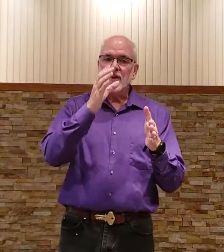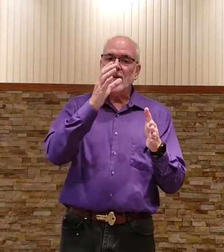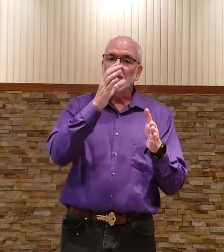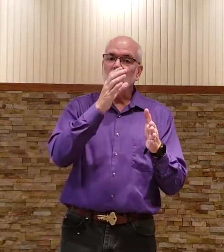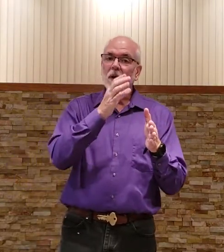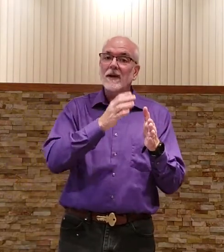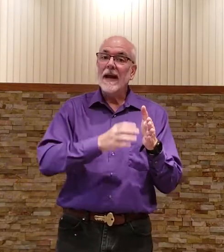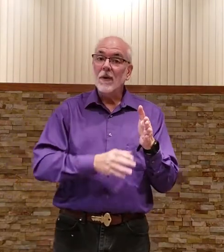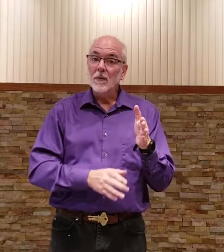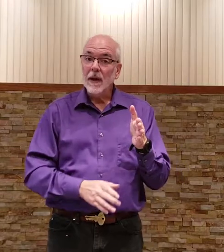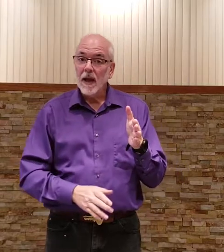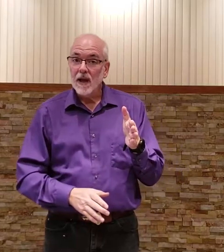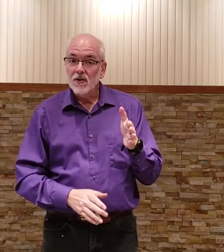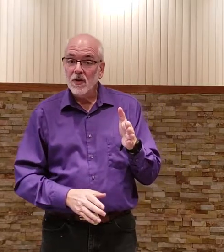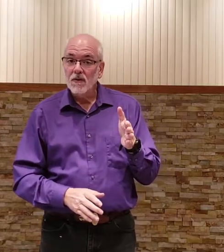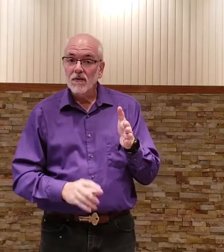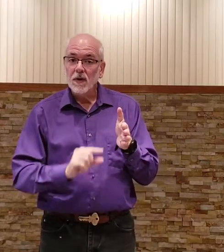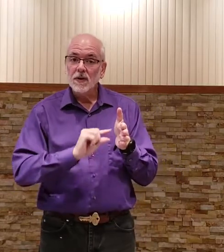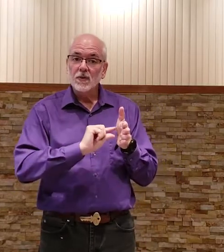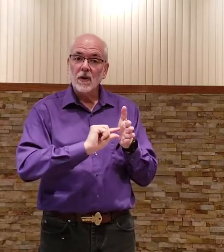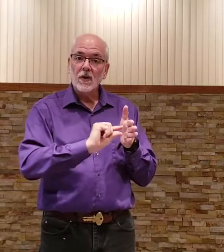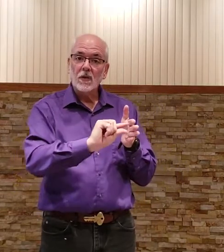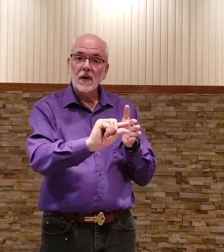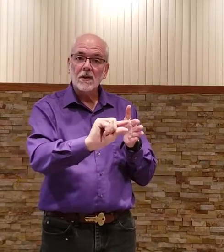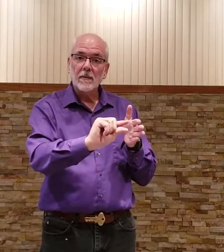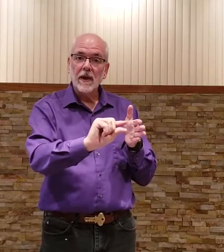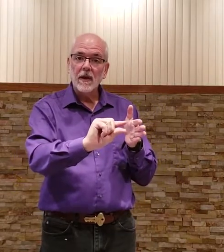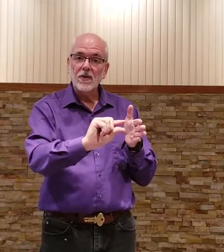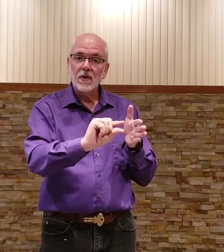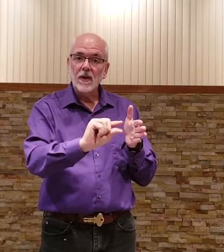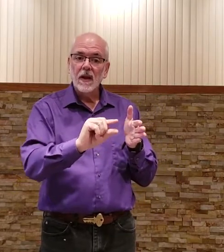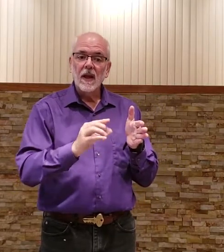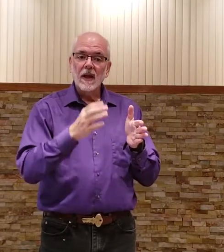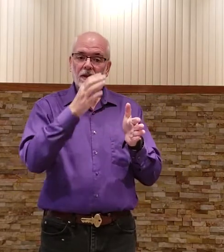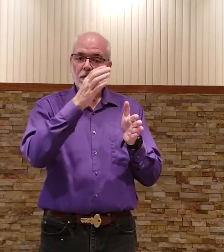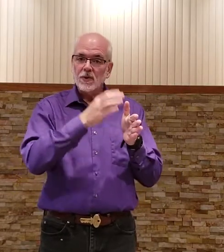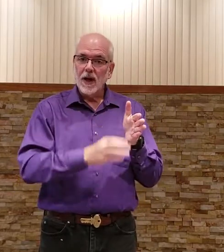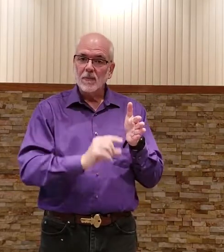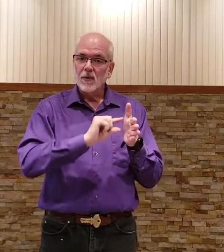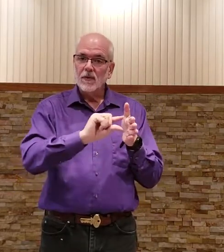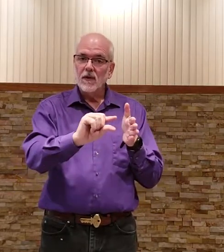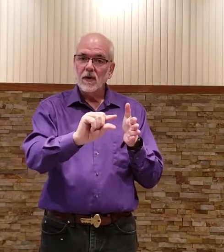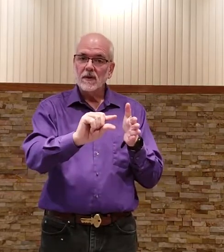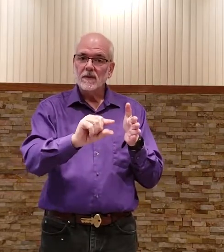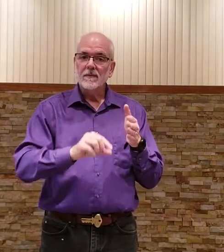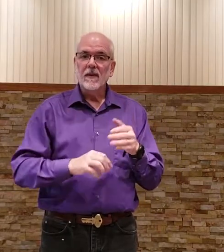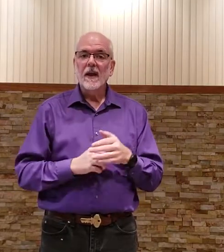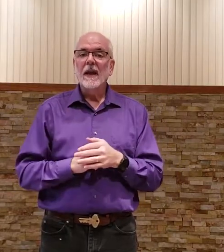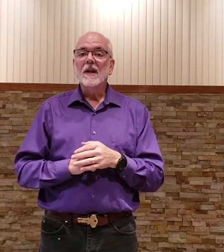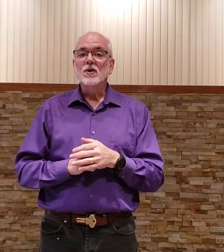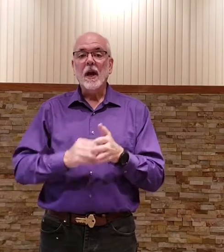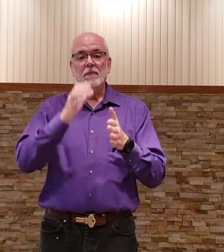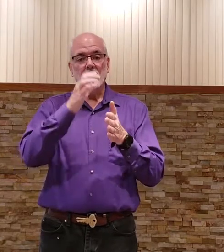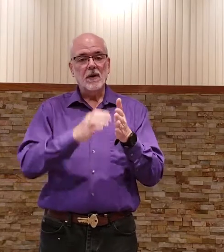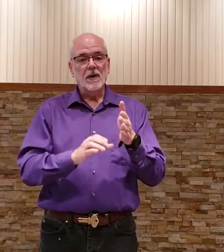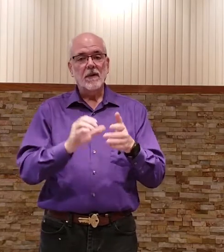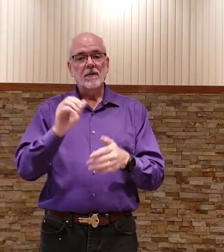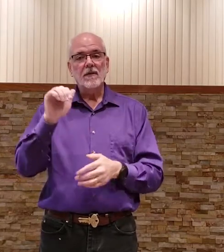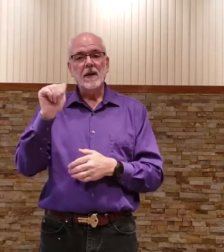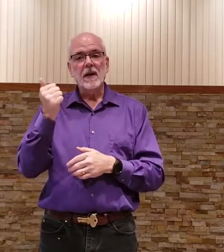chapters run down the page verses run across the page so chapter and verse chapter 15